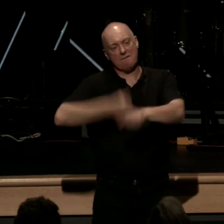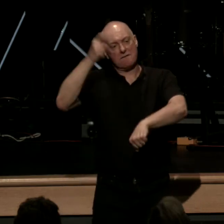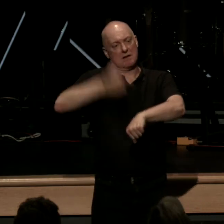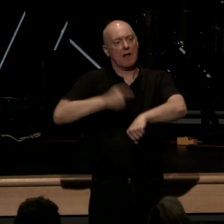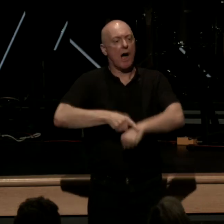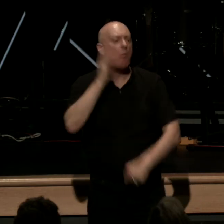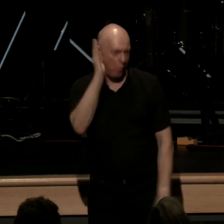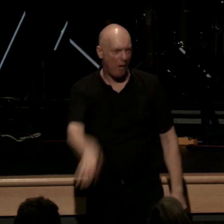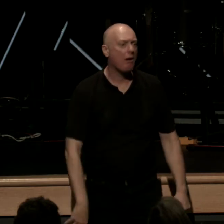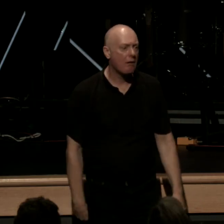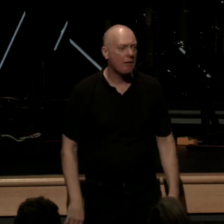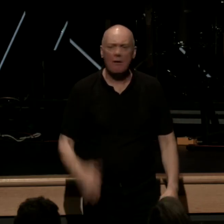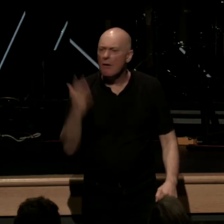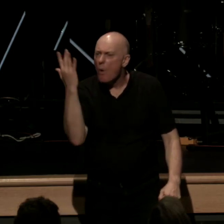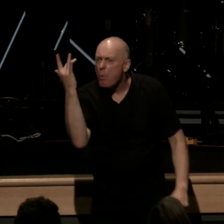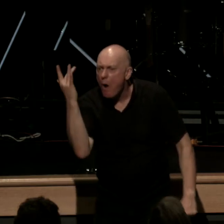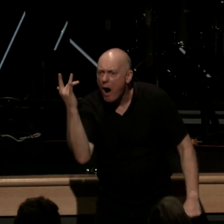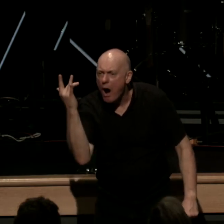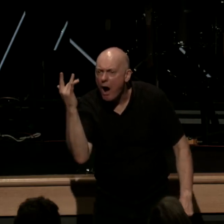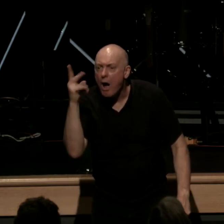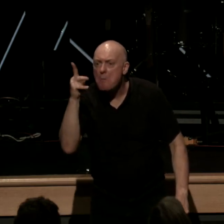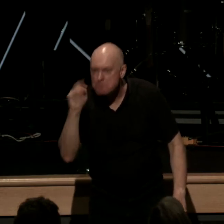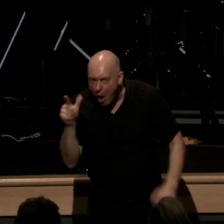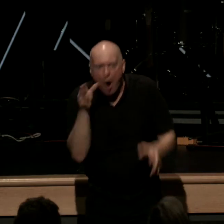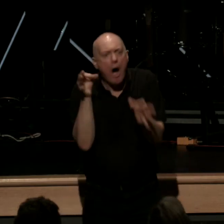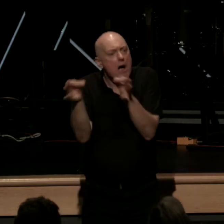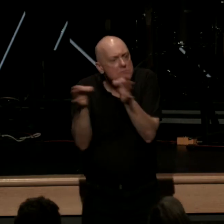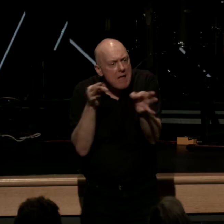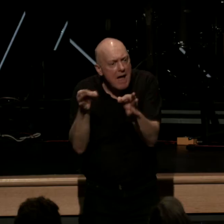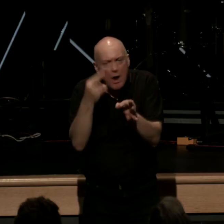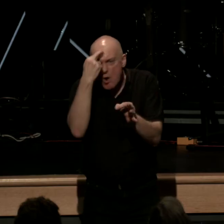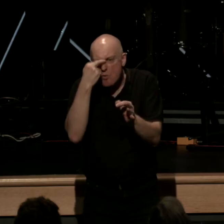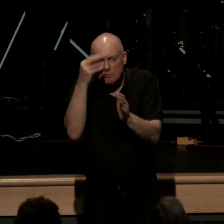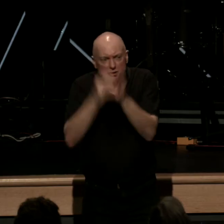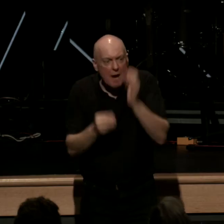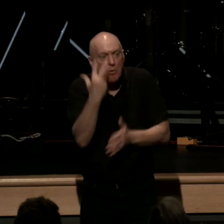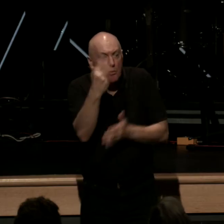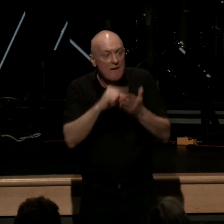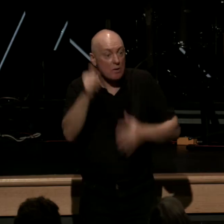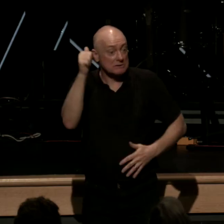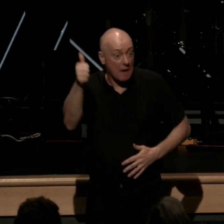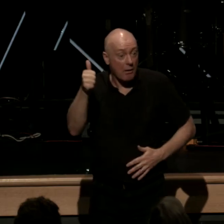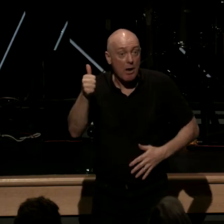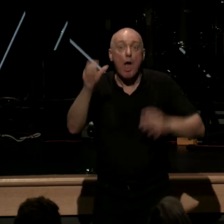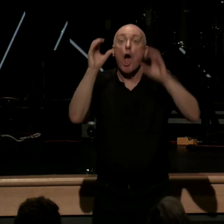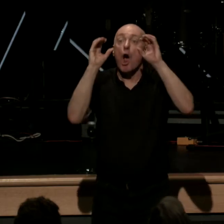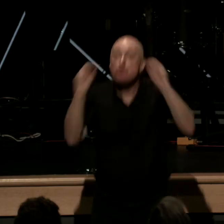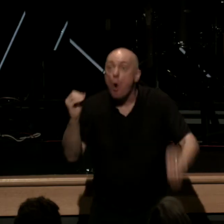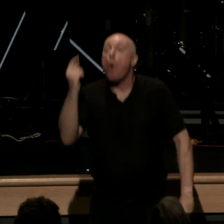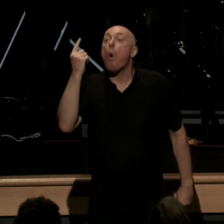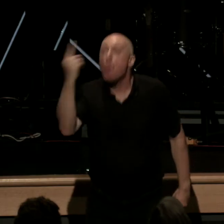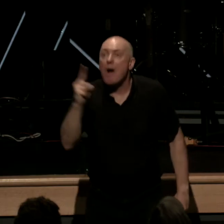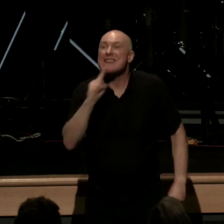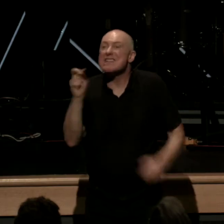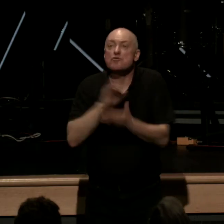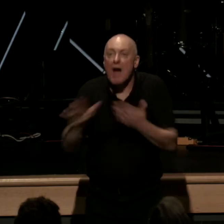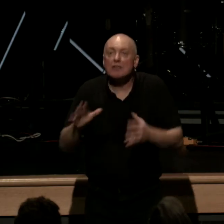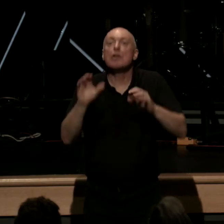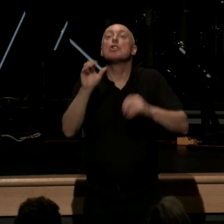time why why because as Paul explains in Romans chapter 3 verse 10 no one is righteous no not one